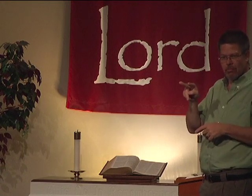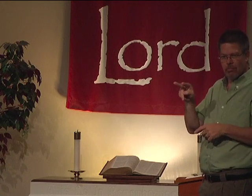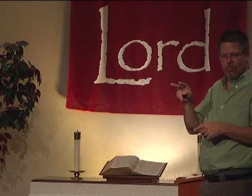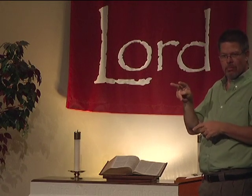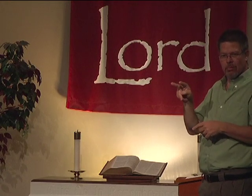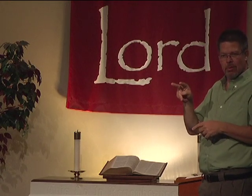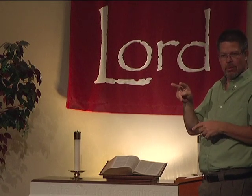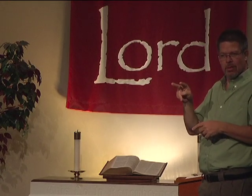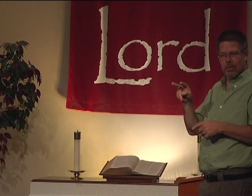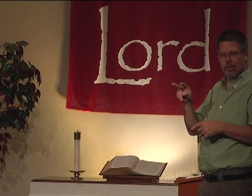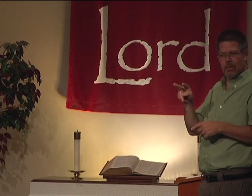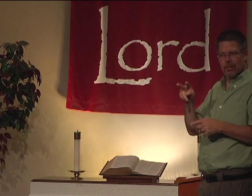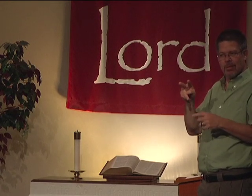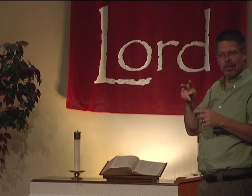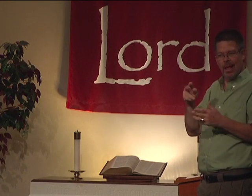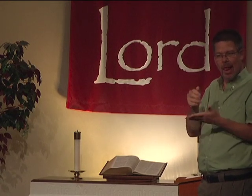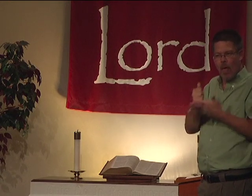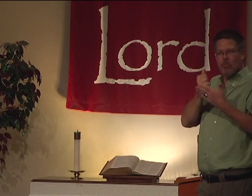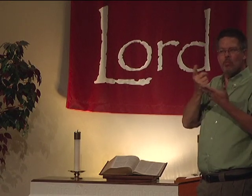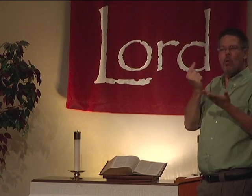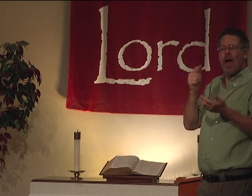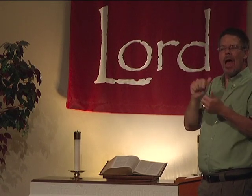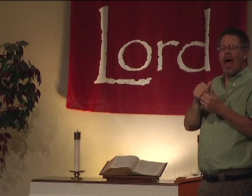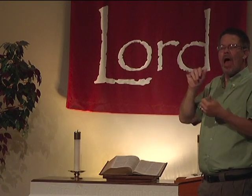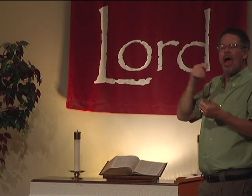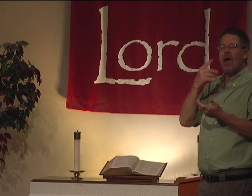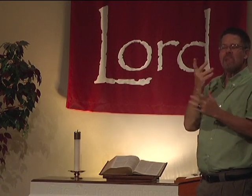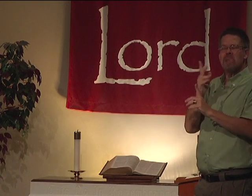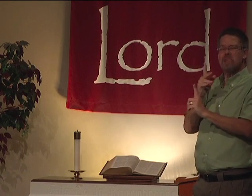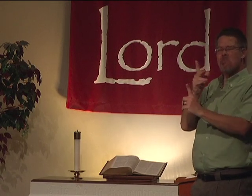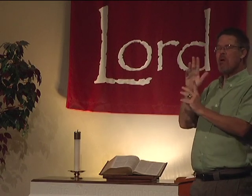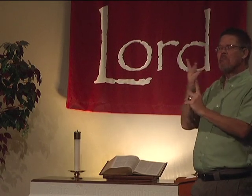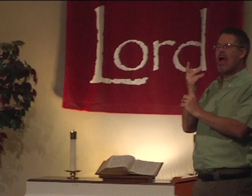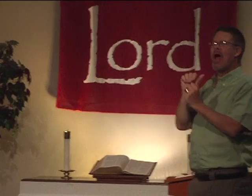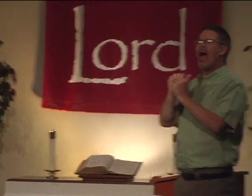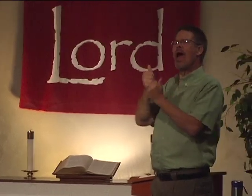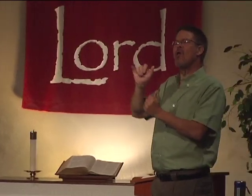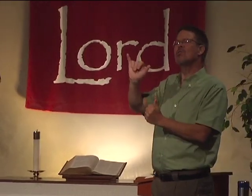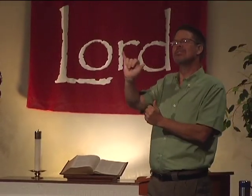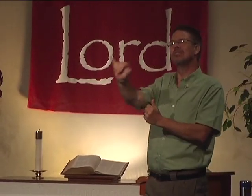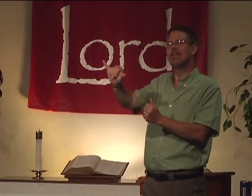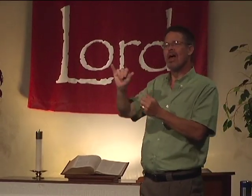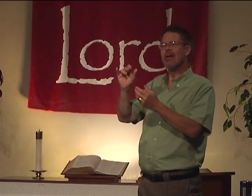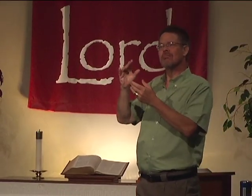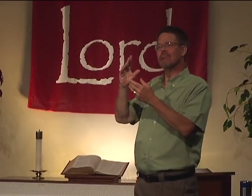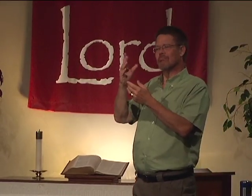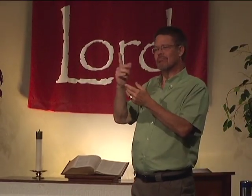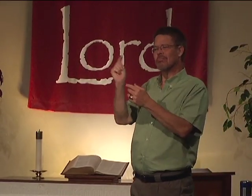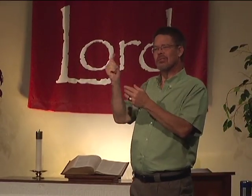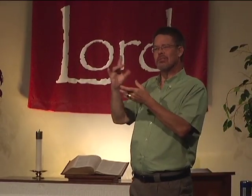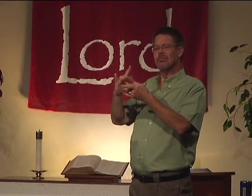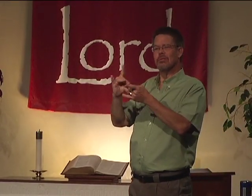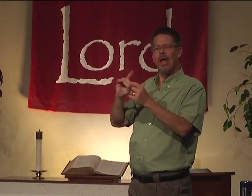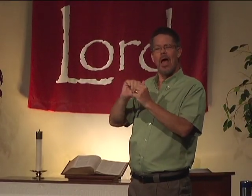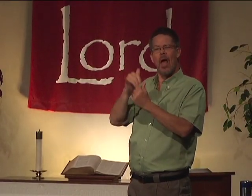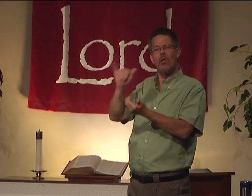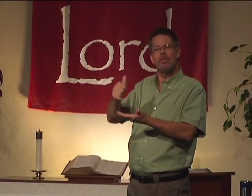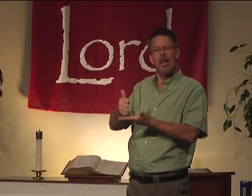Just watching that. don't know who that person was. But it helps us to see how that testimony,